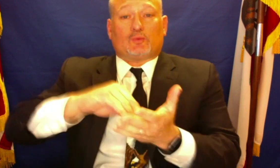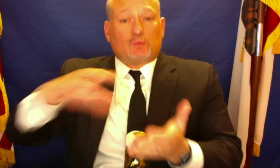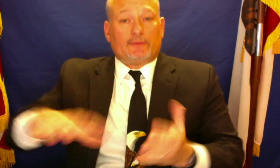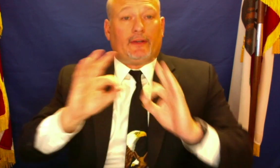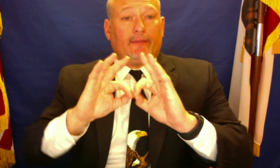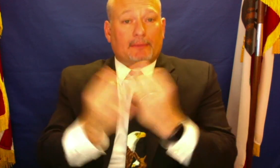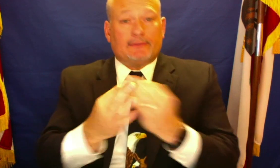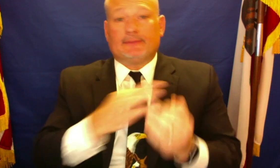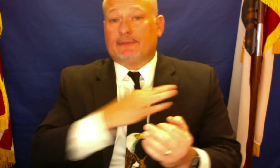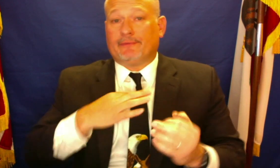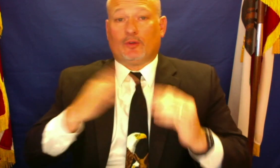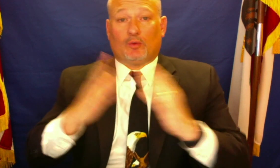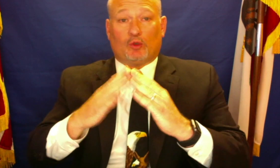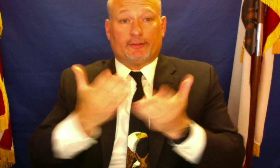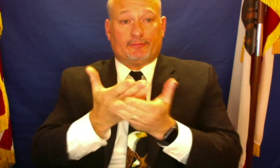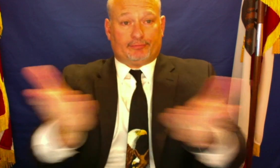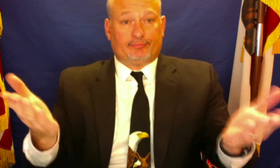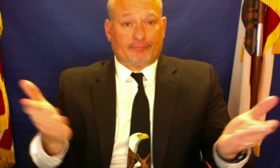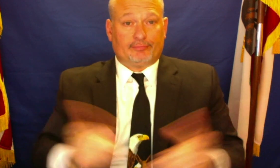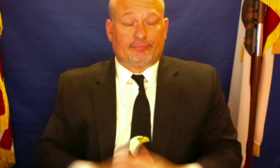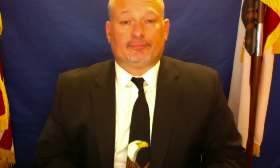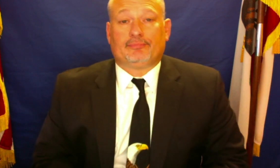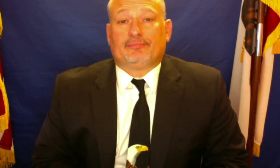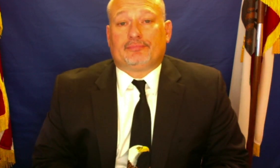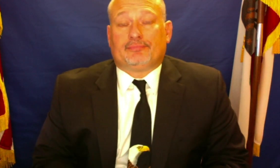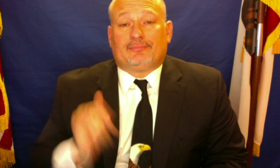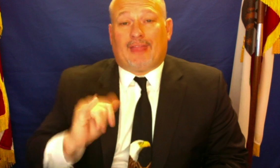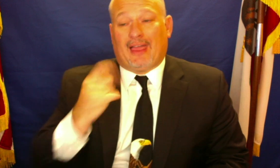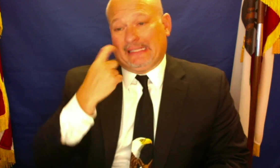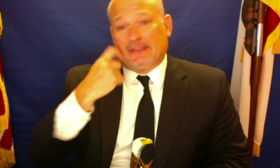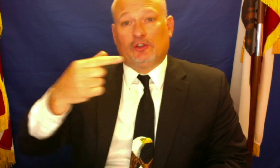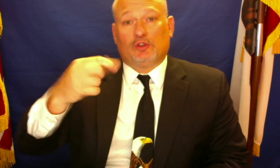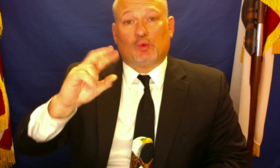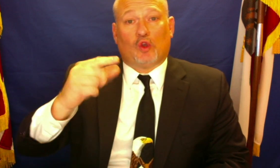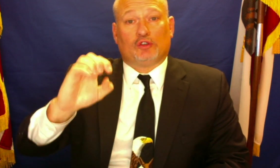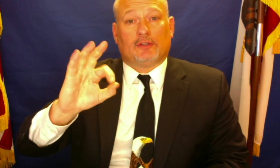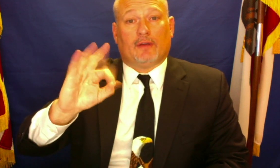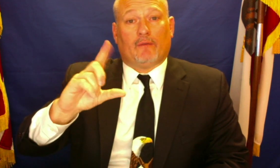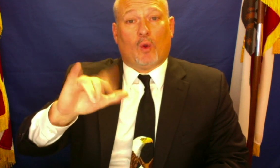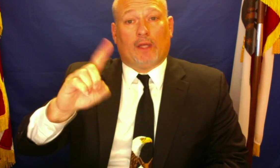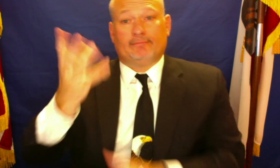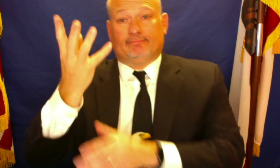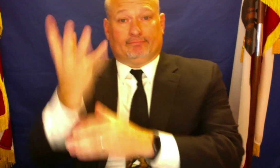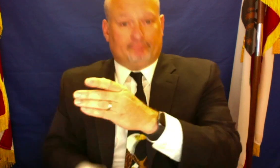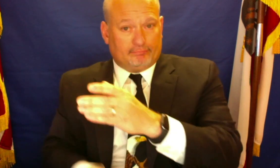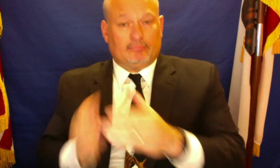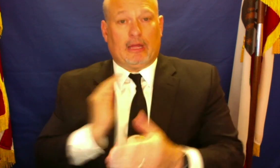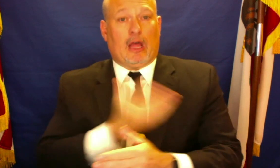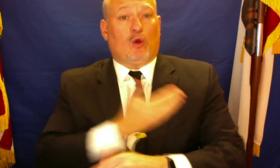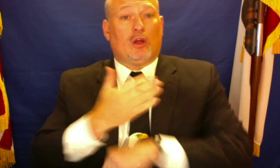Students, families, staff, and community. It is a difficult time in our country and communities across the